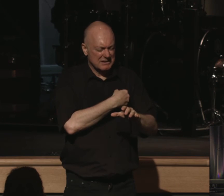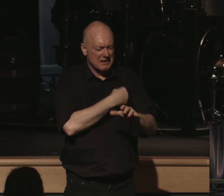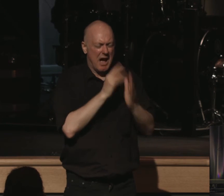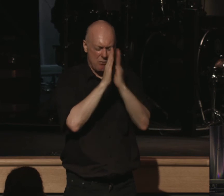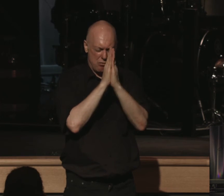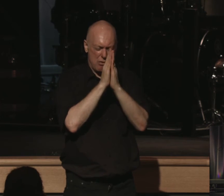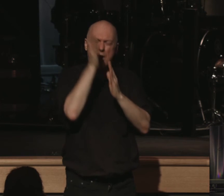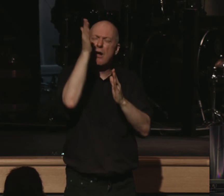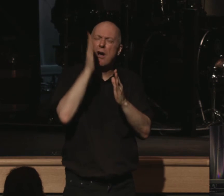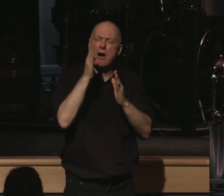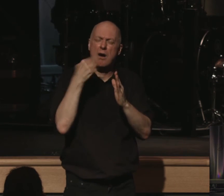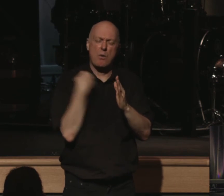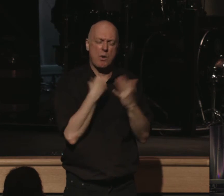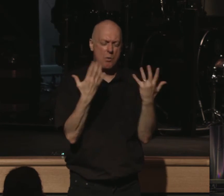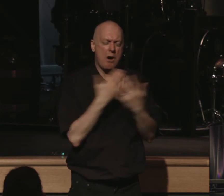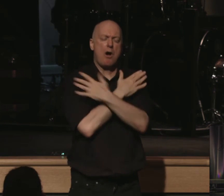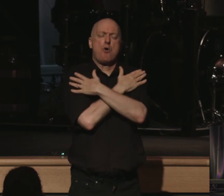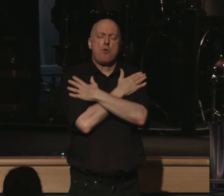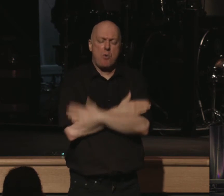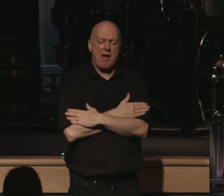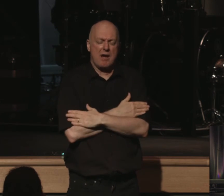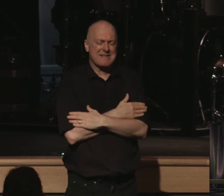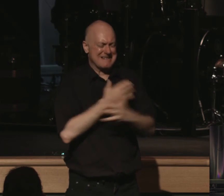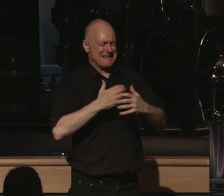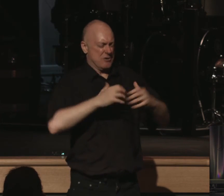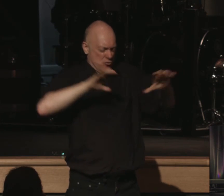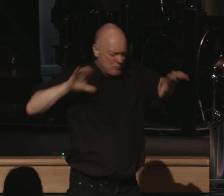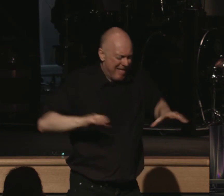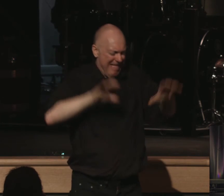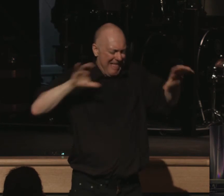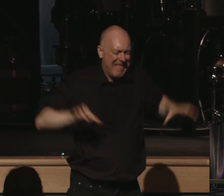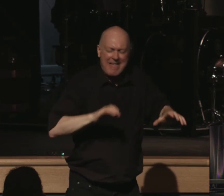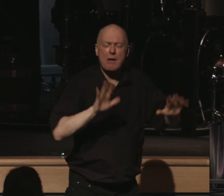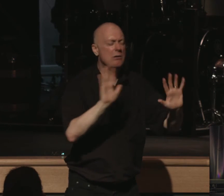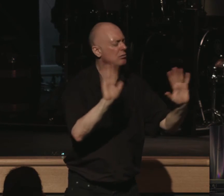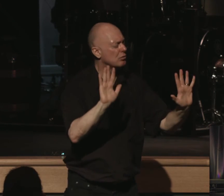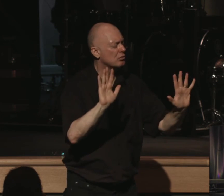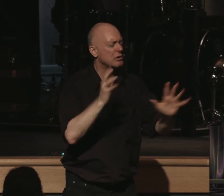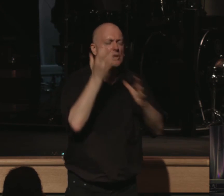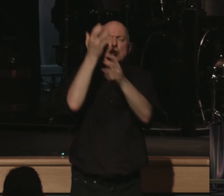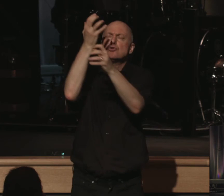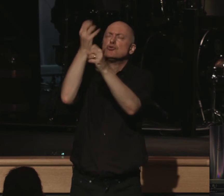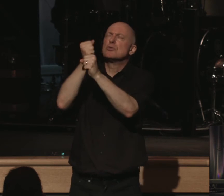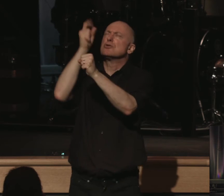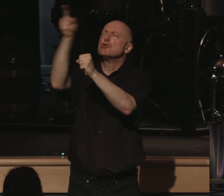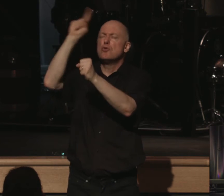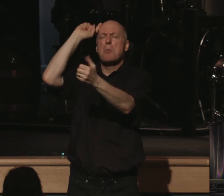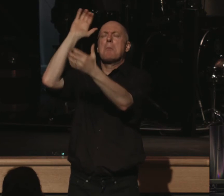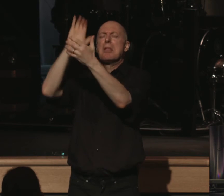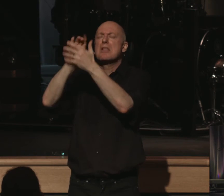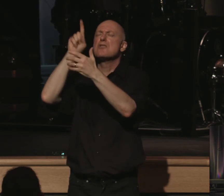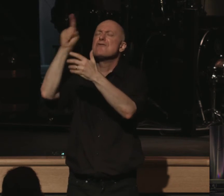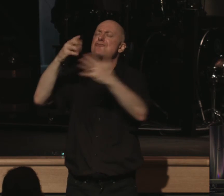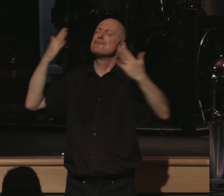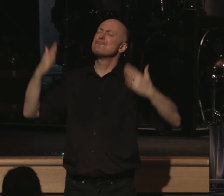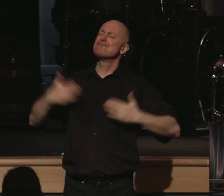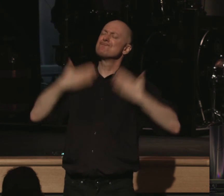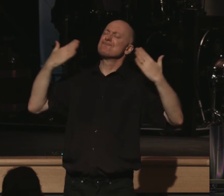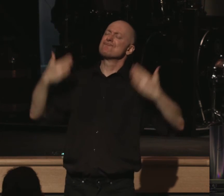I pray, God, that we would rest from all of our strivings in this moment. Trust in you and believe in you and delight and glory in you.